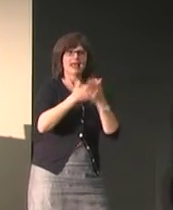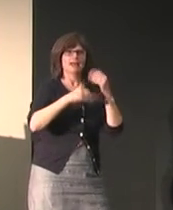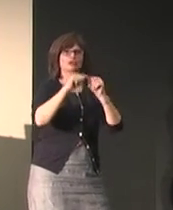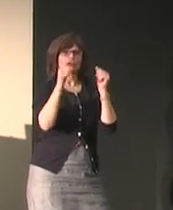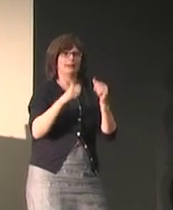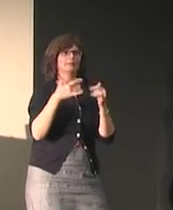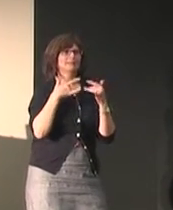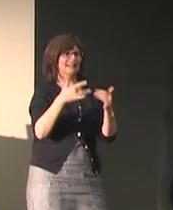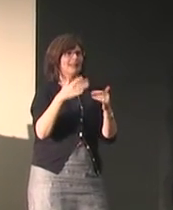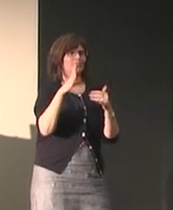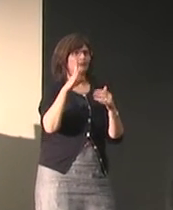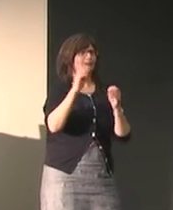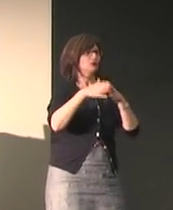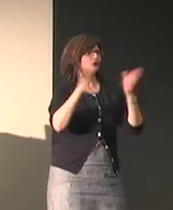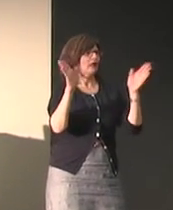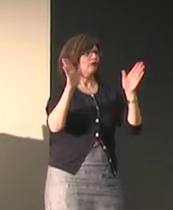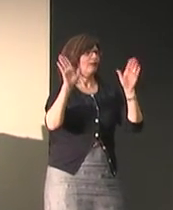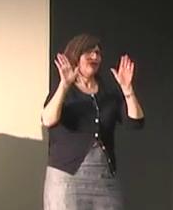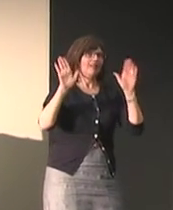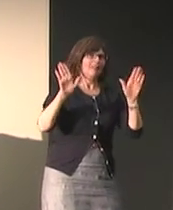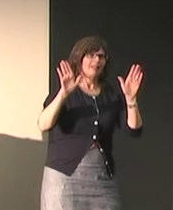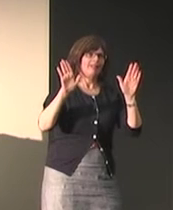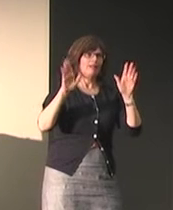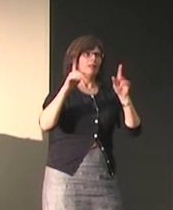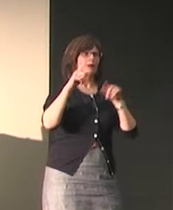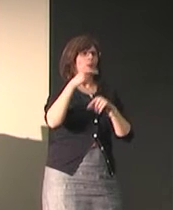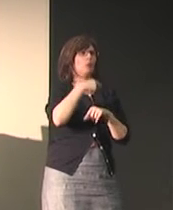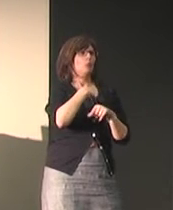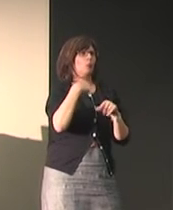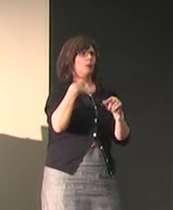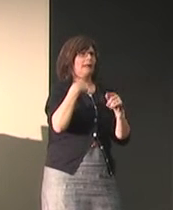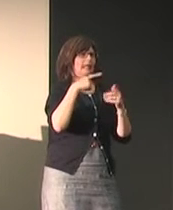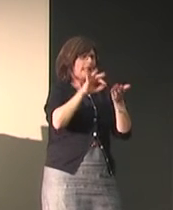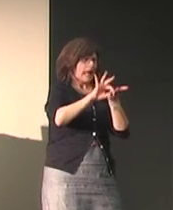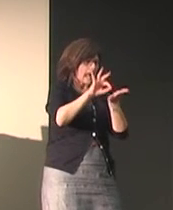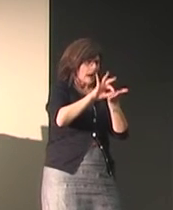you're right that the handshapes tend to be less marked